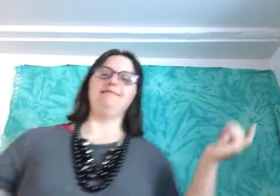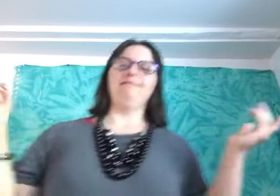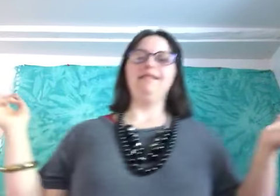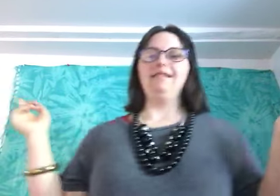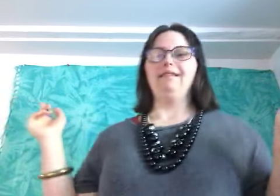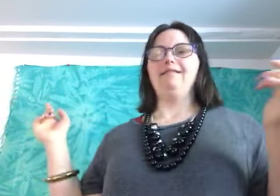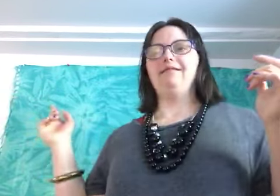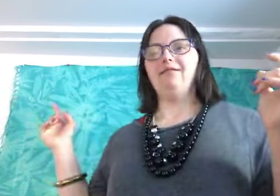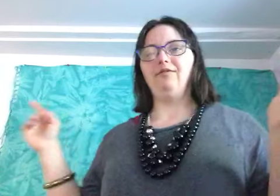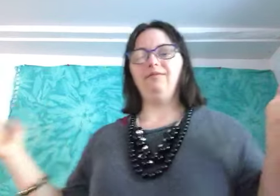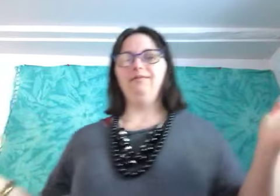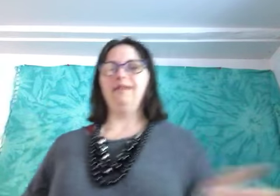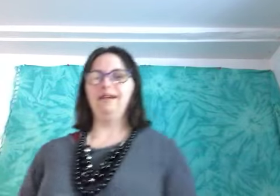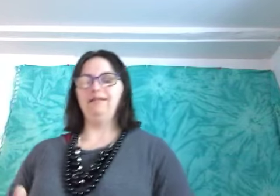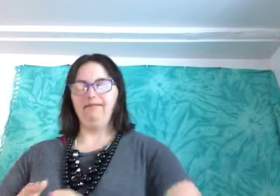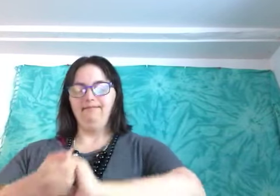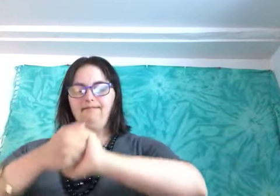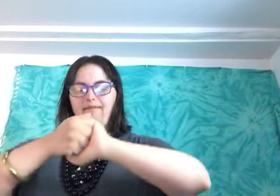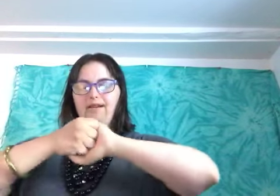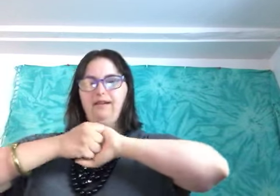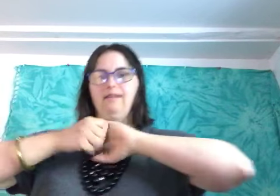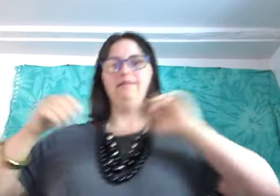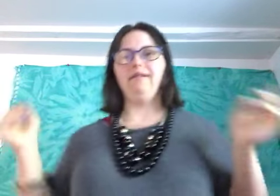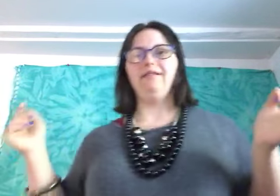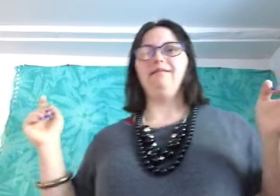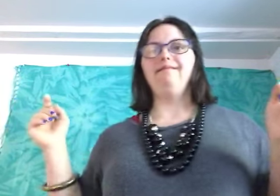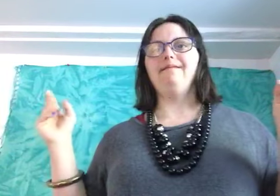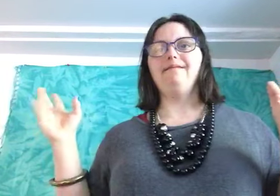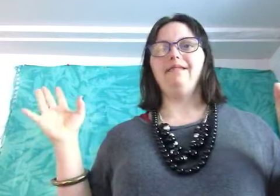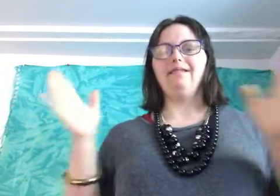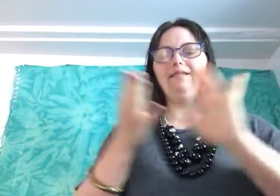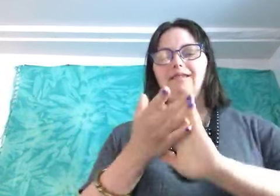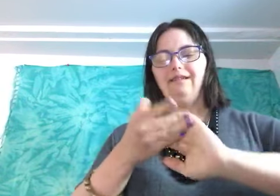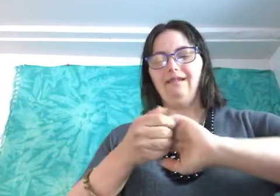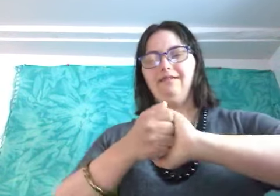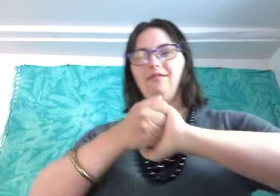is to is to